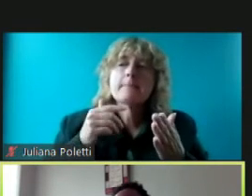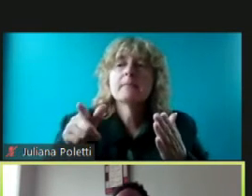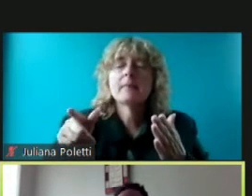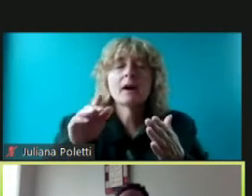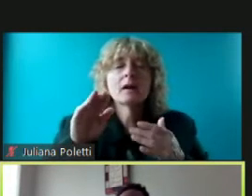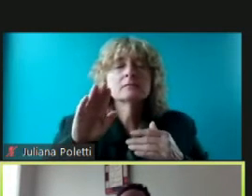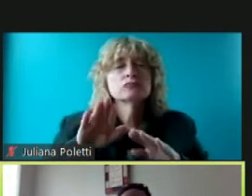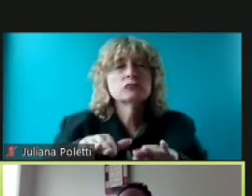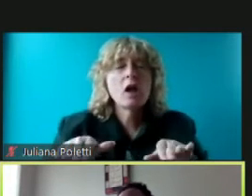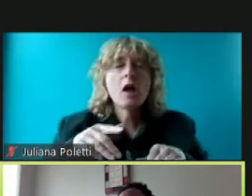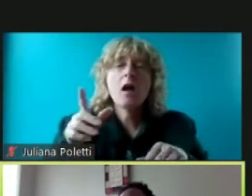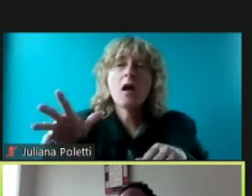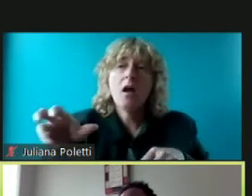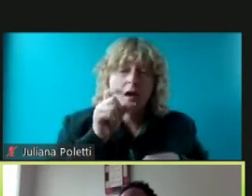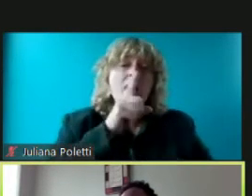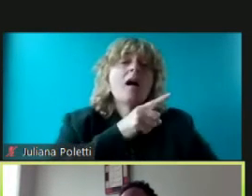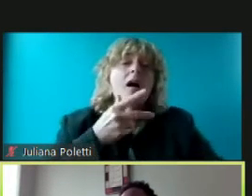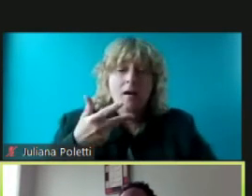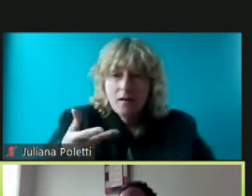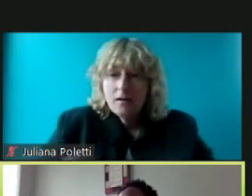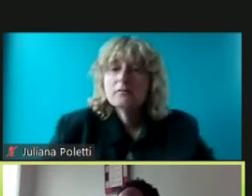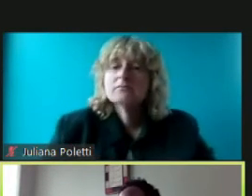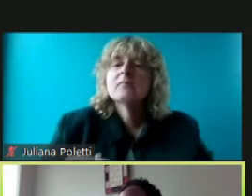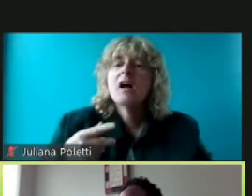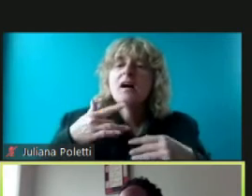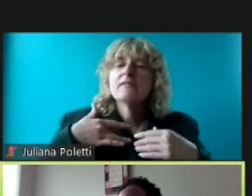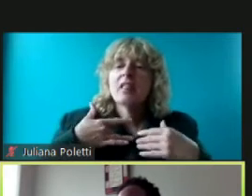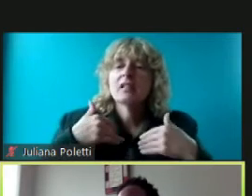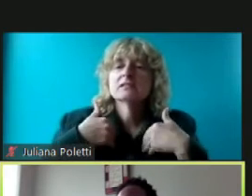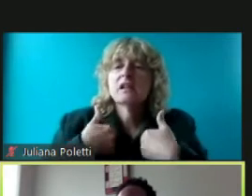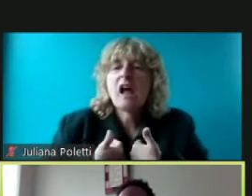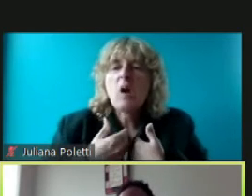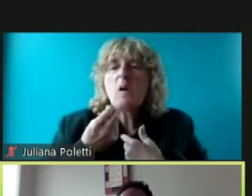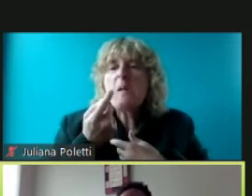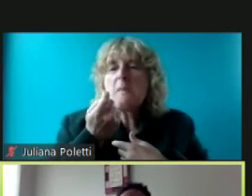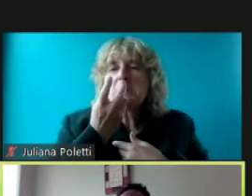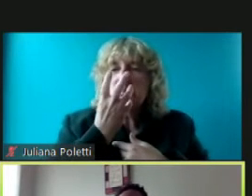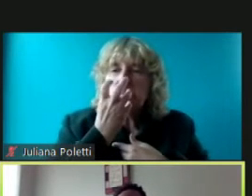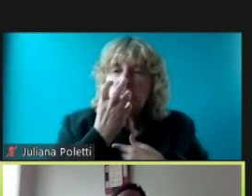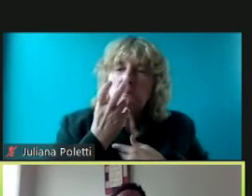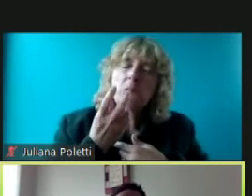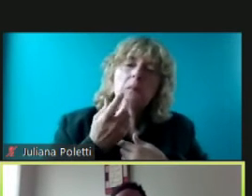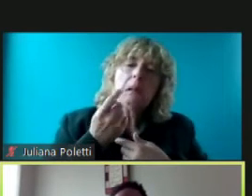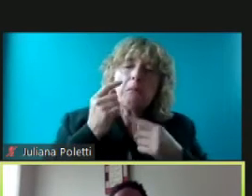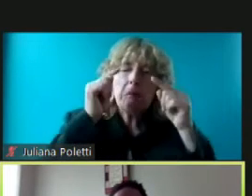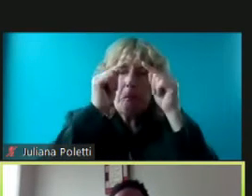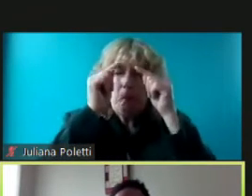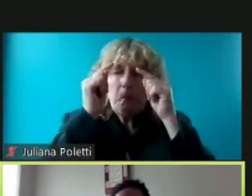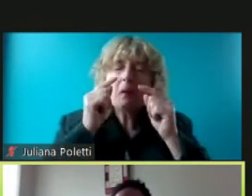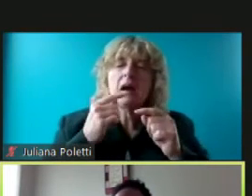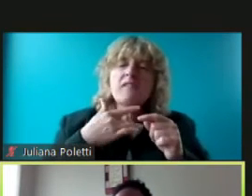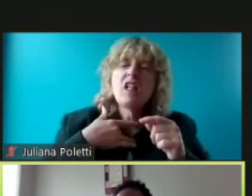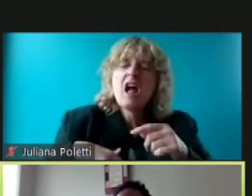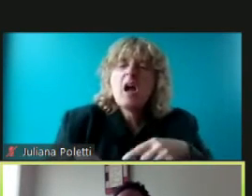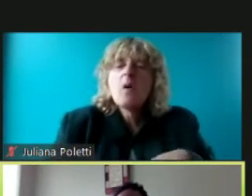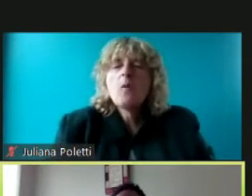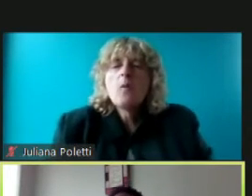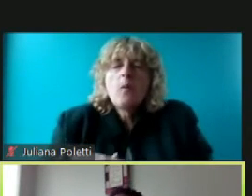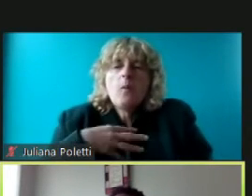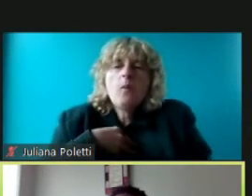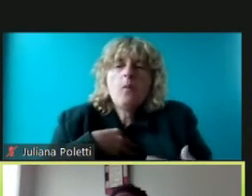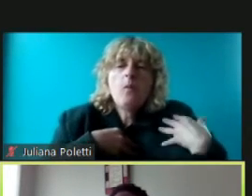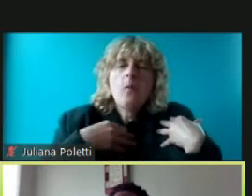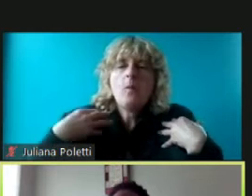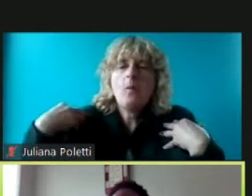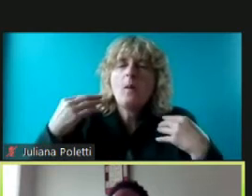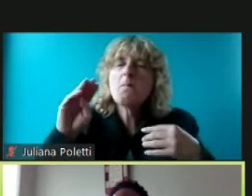tired maybe um a little cranky a headache some muscle and joint pain and